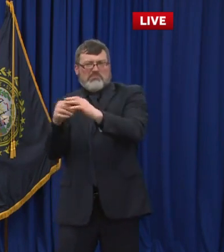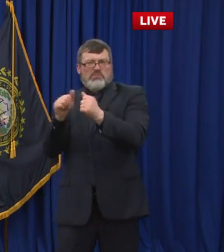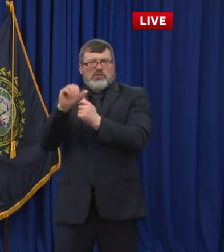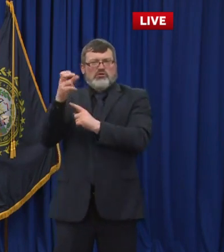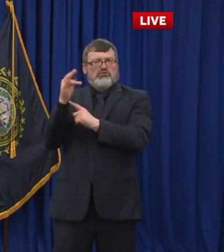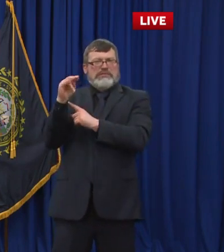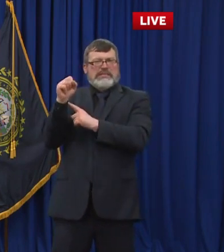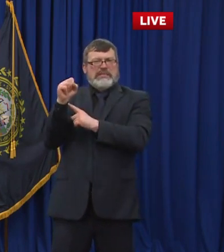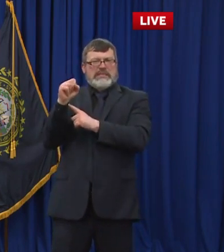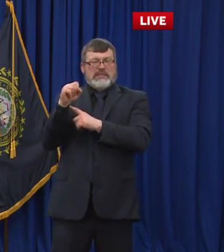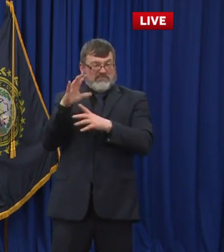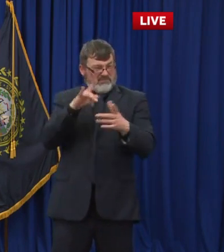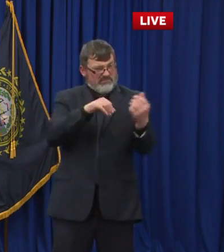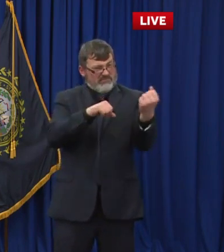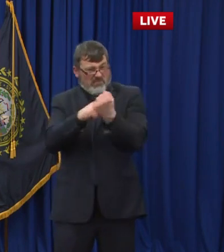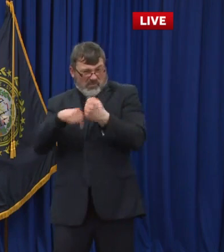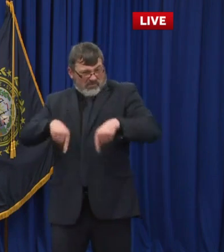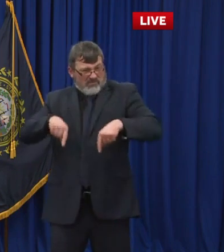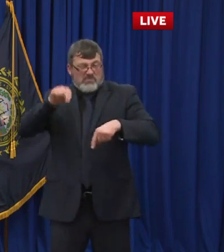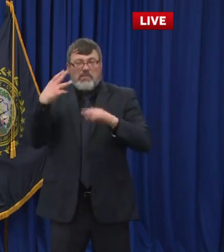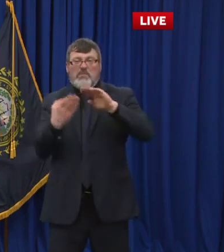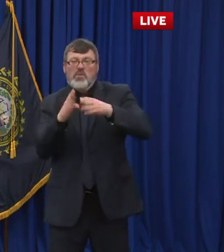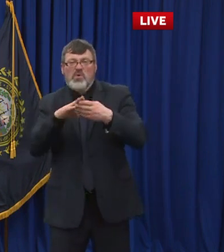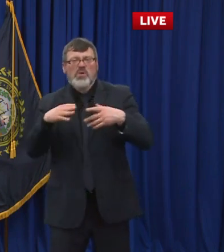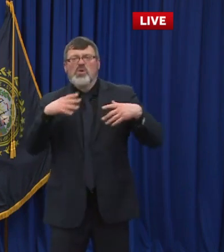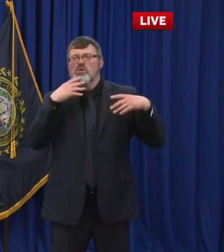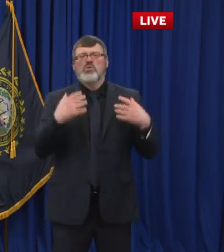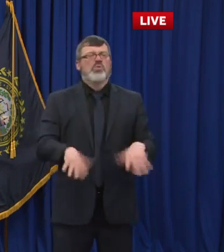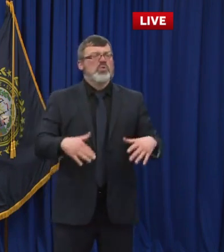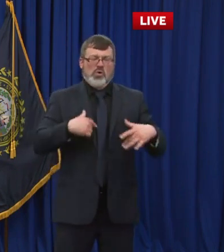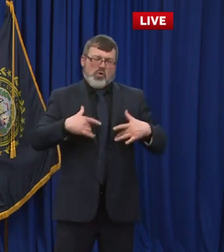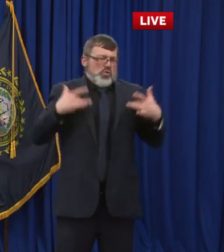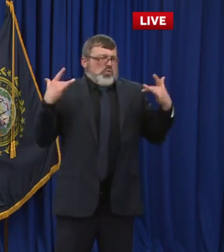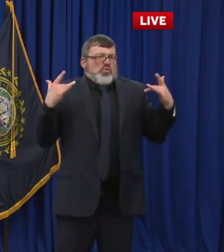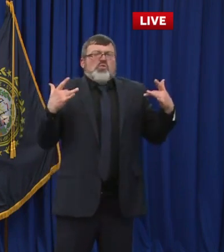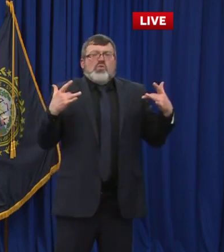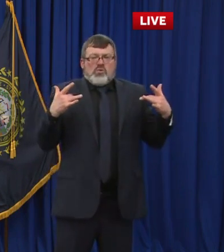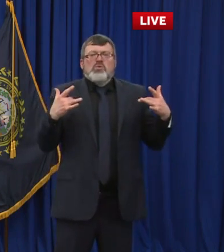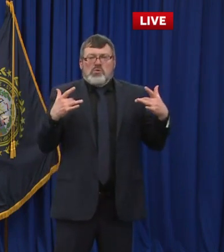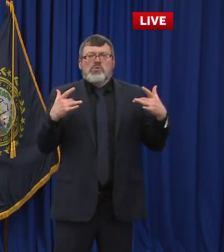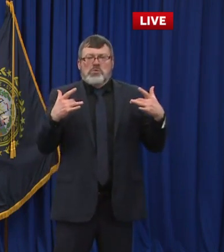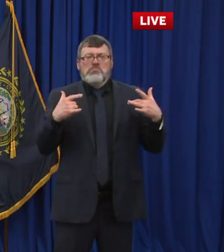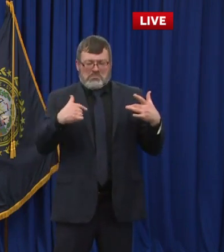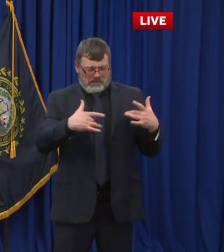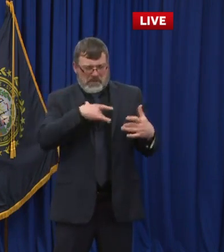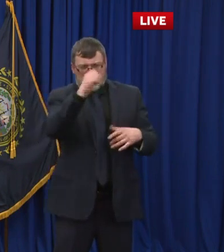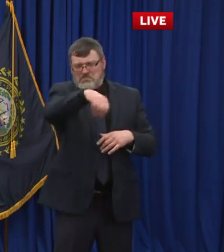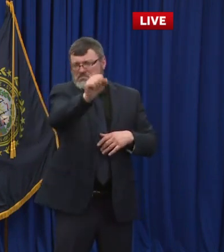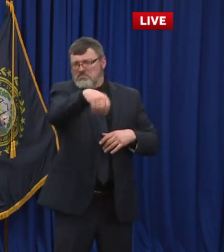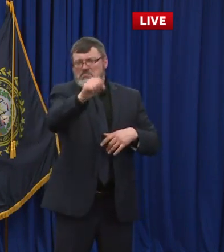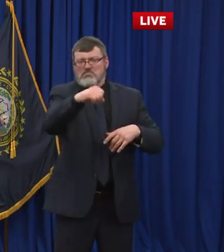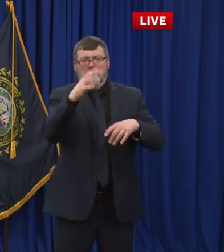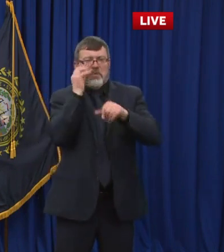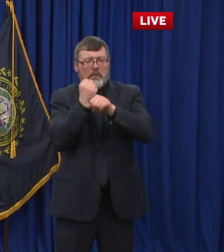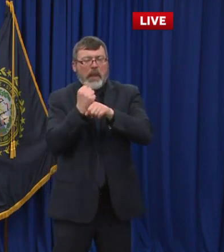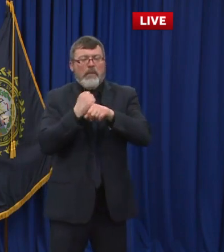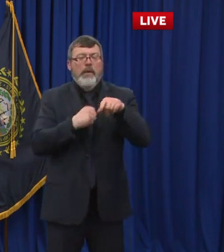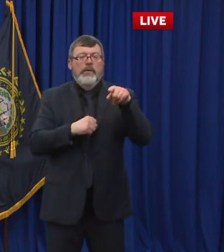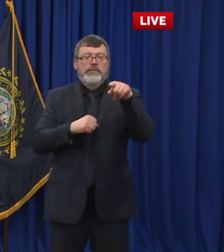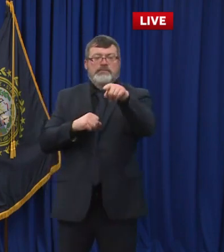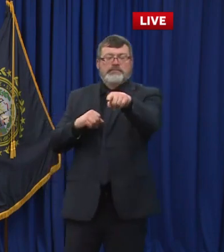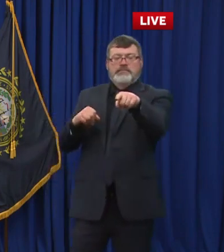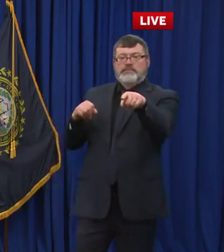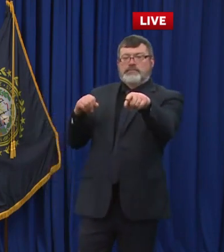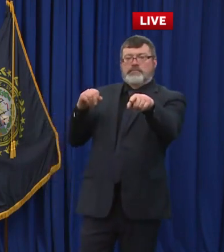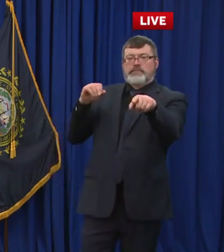community, but they do a lot of community support as well. So we're just thrilled that they're, they're going to be open and they're going to be playing ball in May. Continuing on that question,